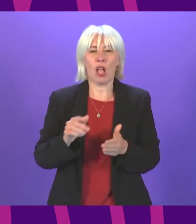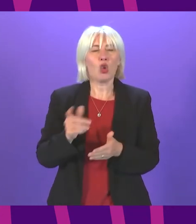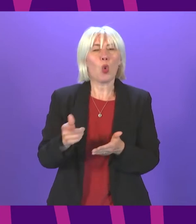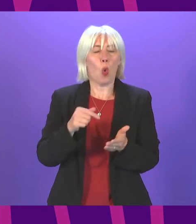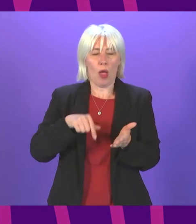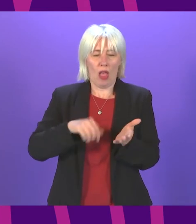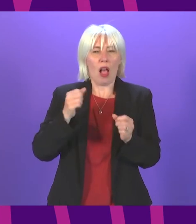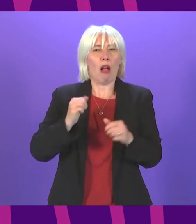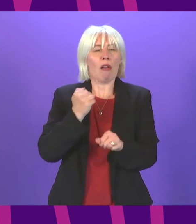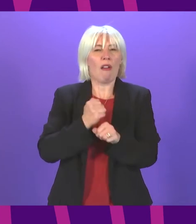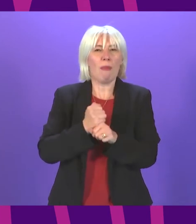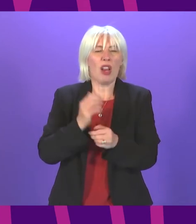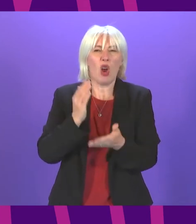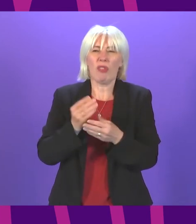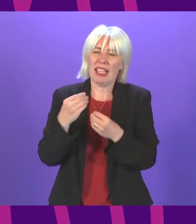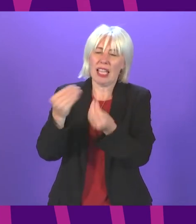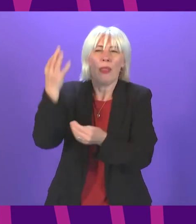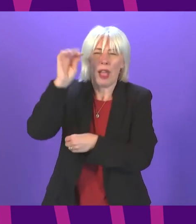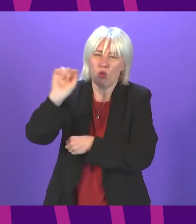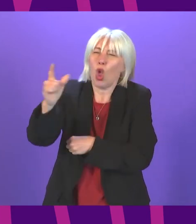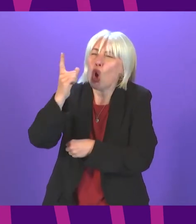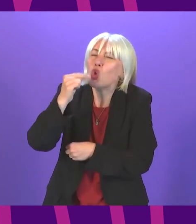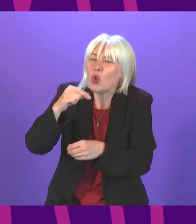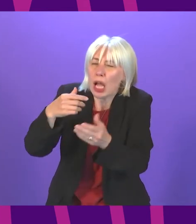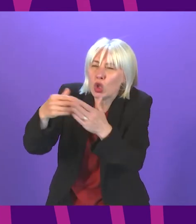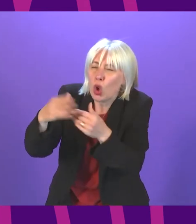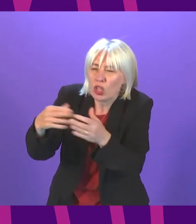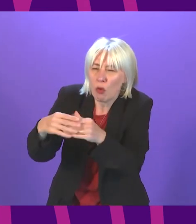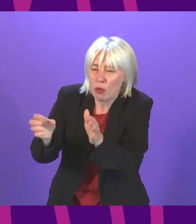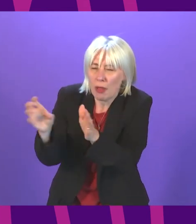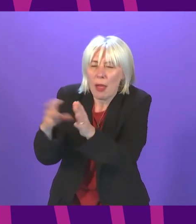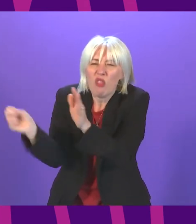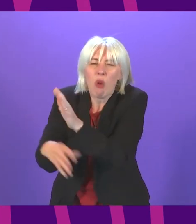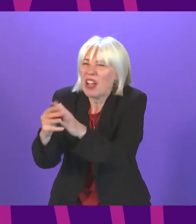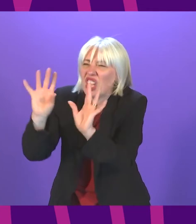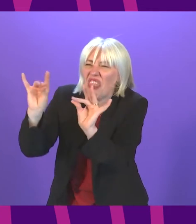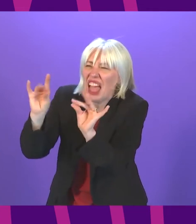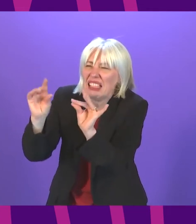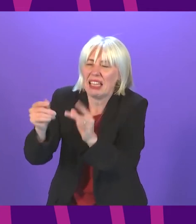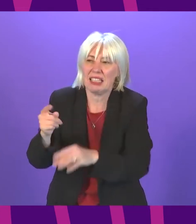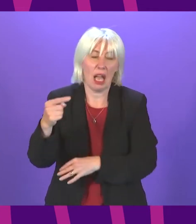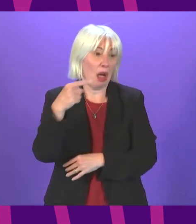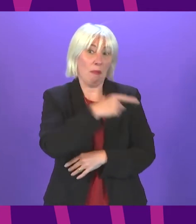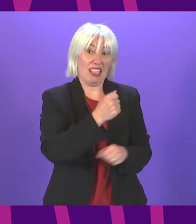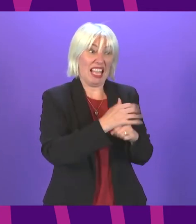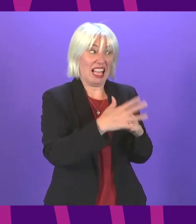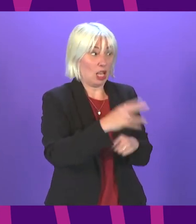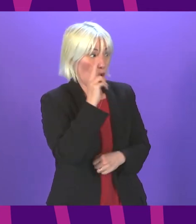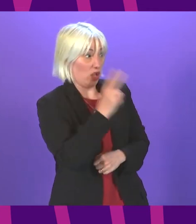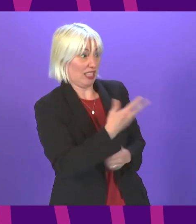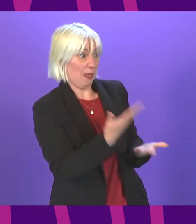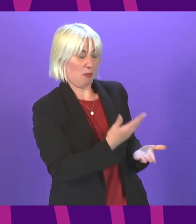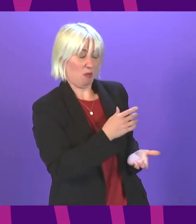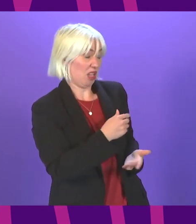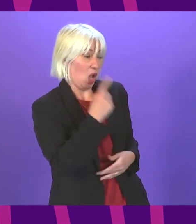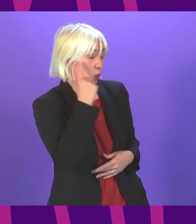little more than bin collections, although looking at the state of Glasgow at the moment, I'm not sure Susan and Nate will be able to deal with even that.